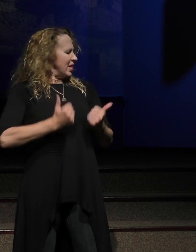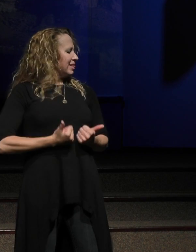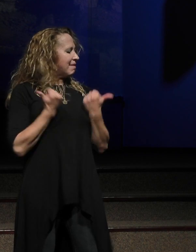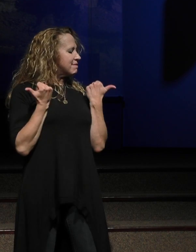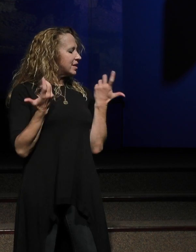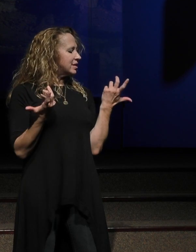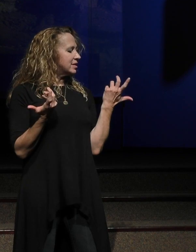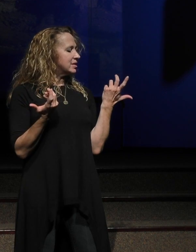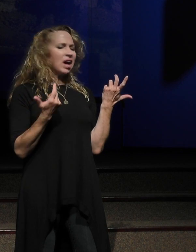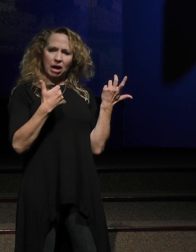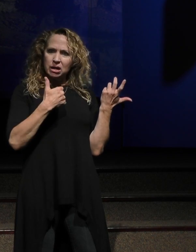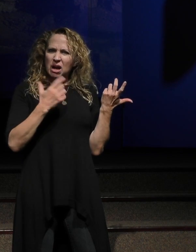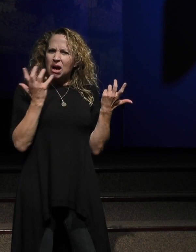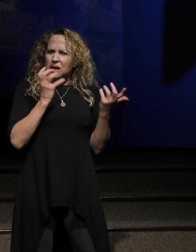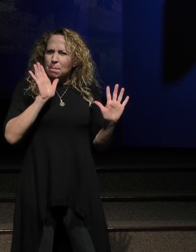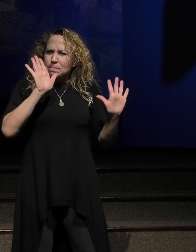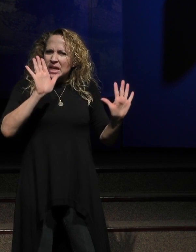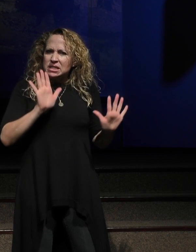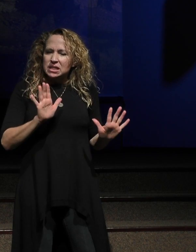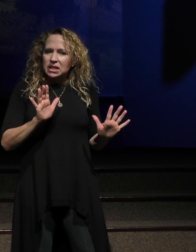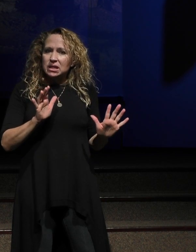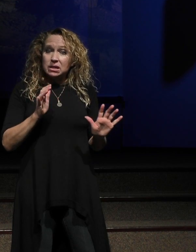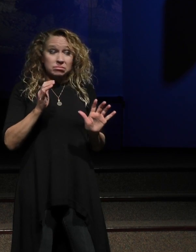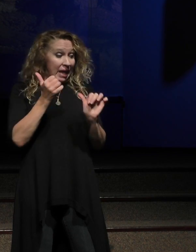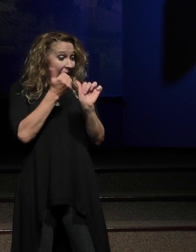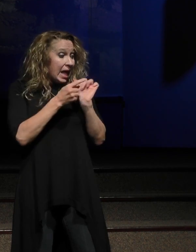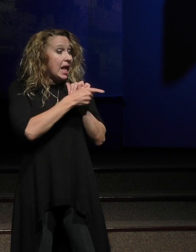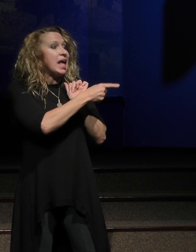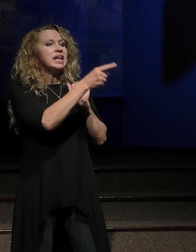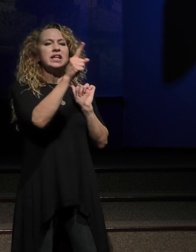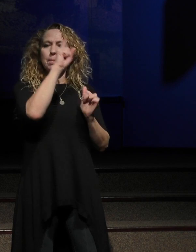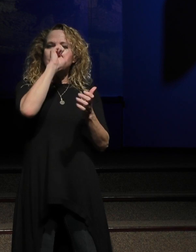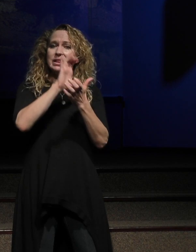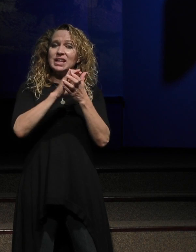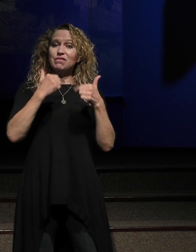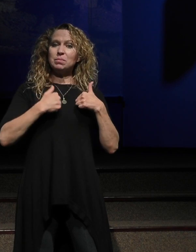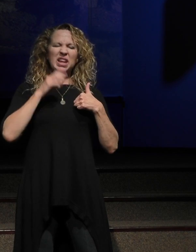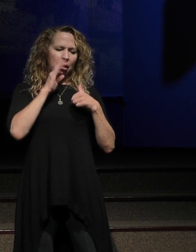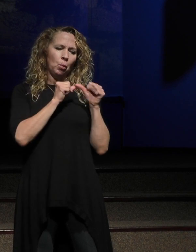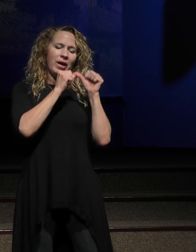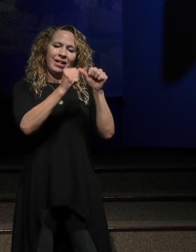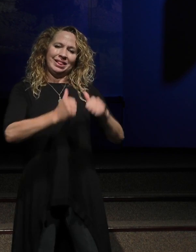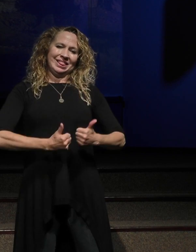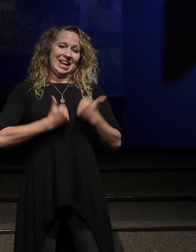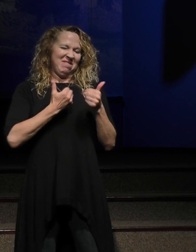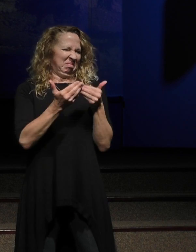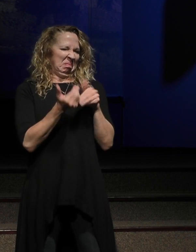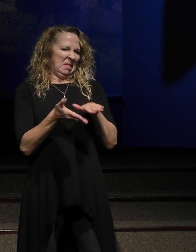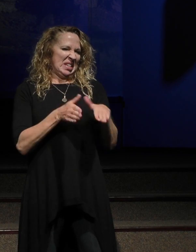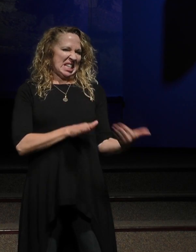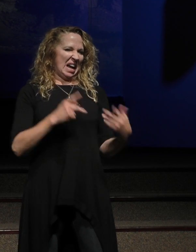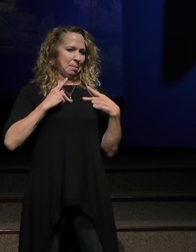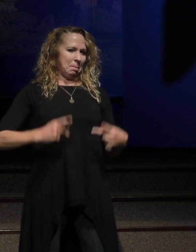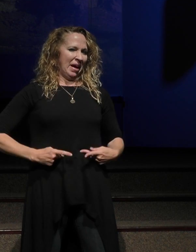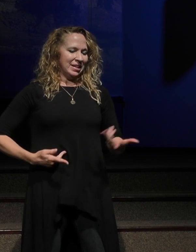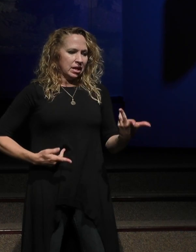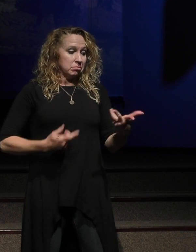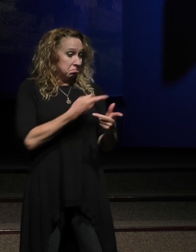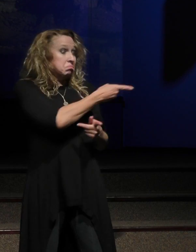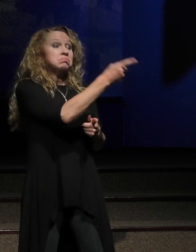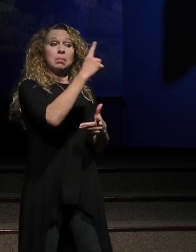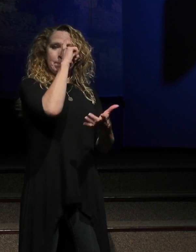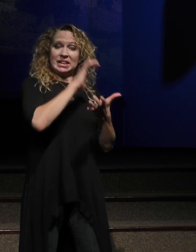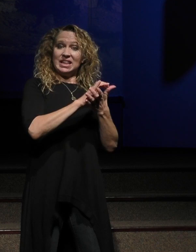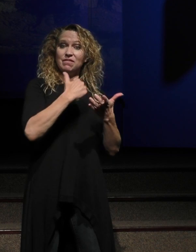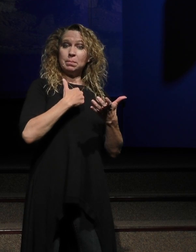statement. I am the resurrection and life. And anyone who believes in me will live, even after dying. Everyone who lives in me and believes in me will